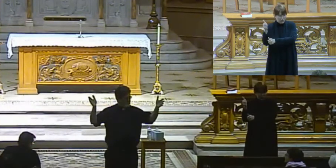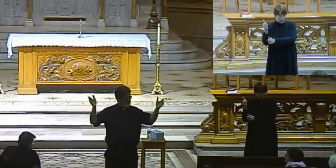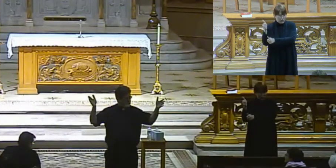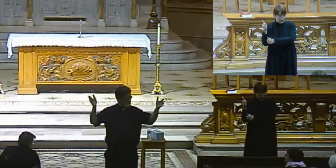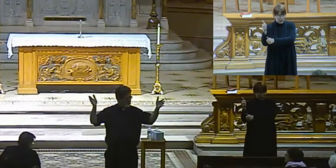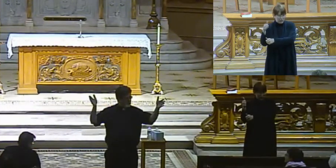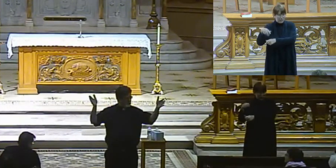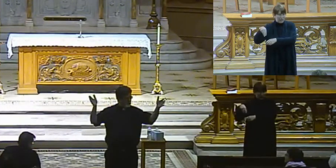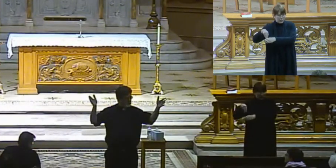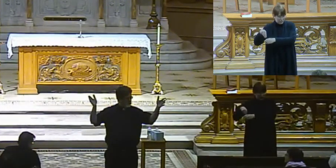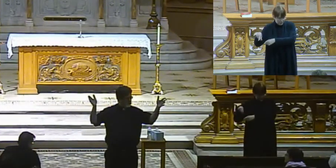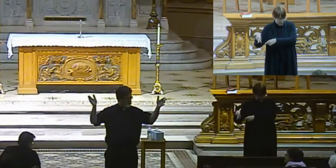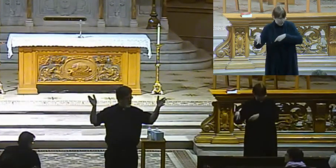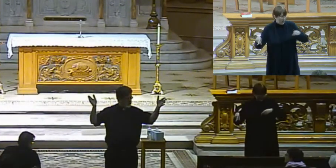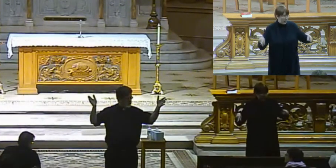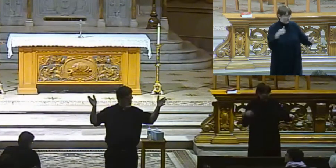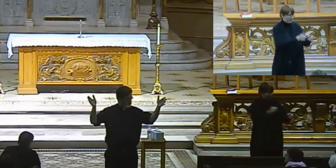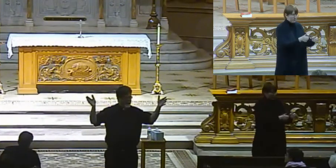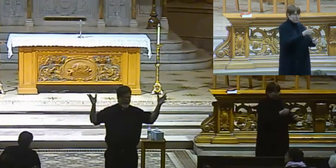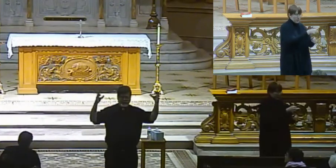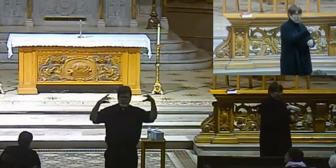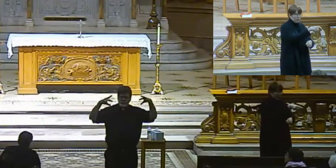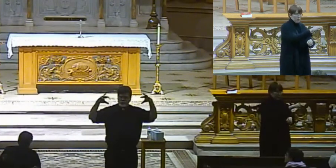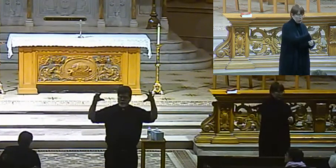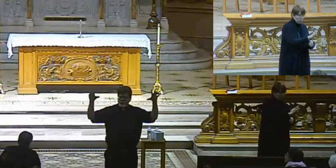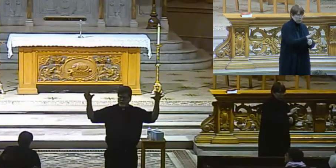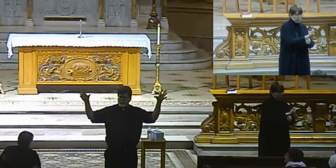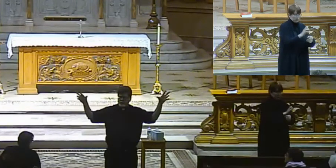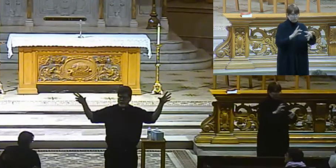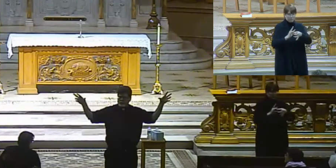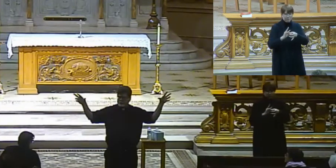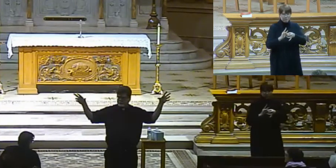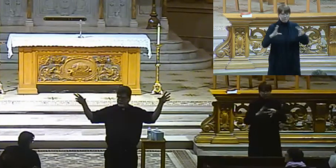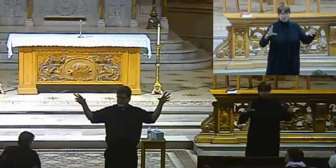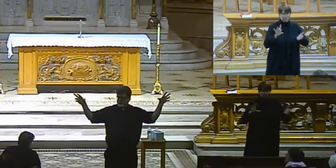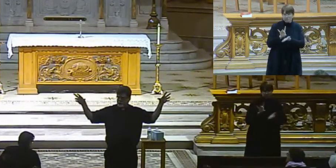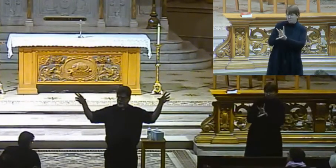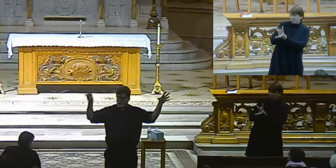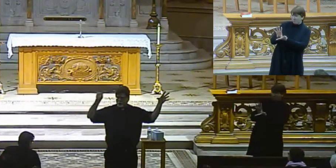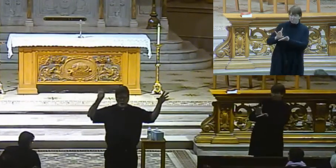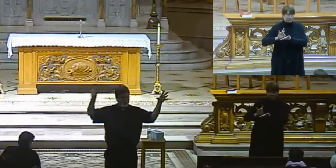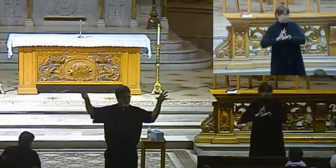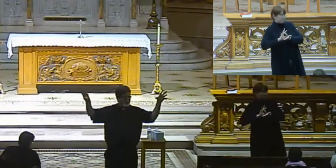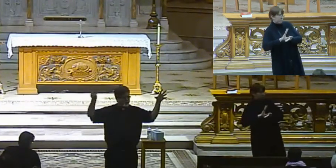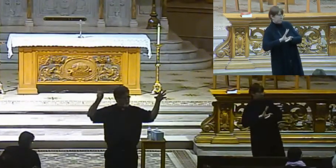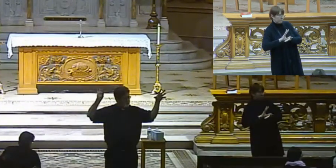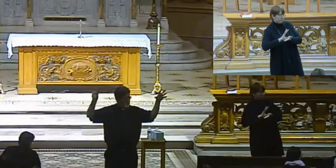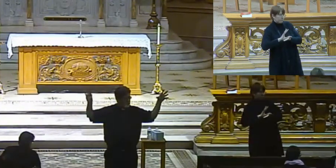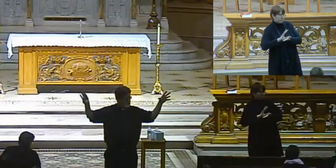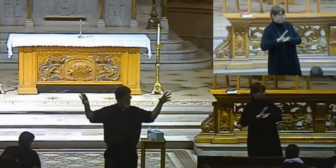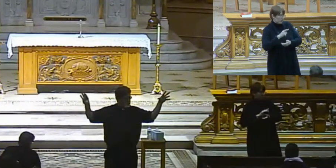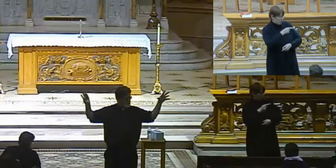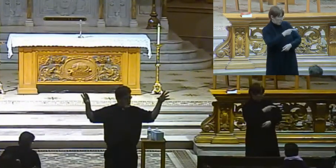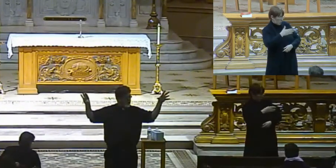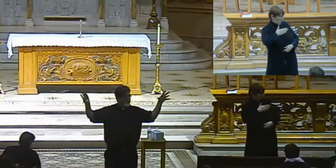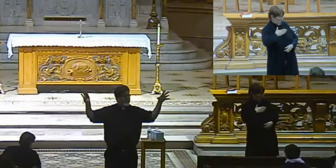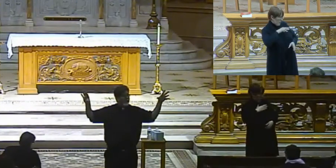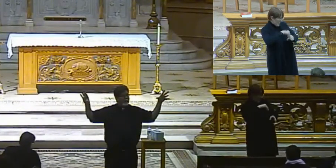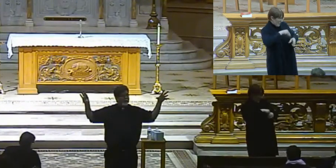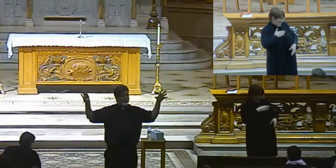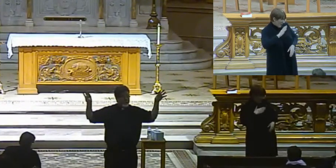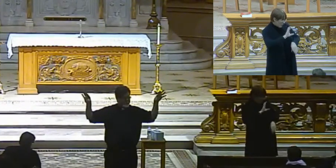the pope in Rome, all right, excommunicated each other, said, you are no longer part of the church.